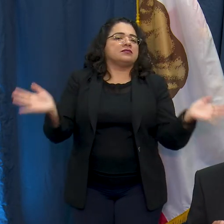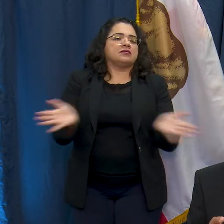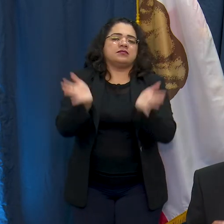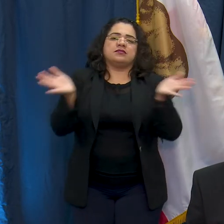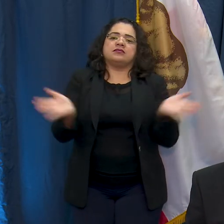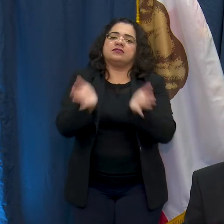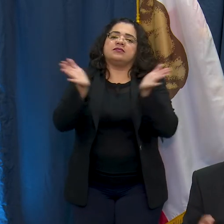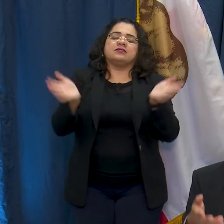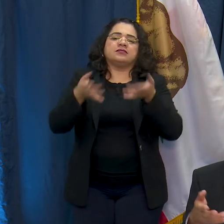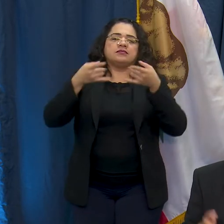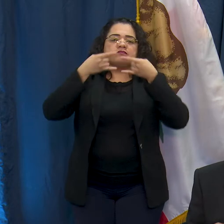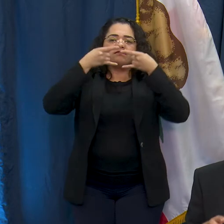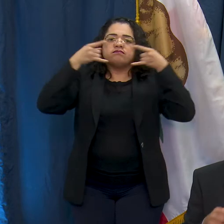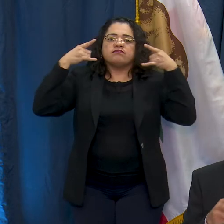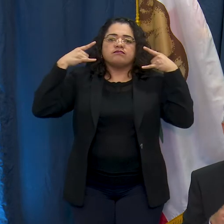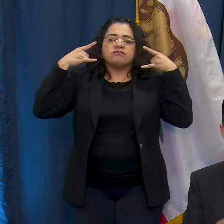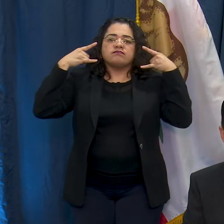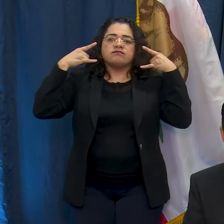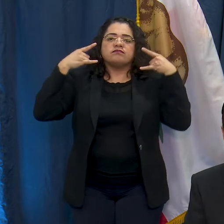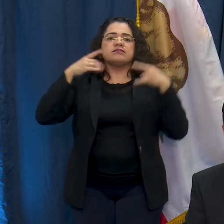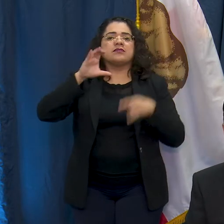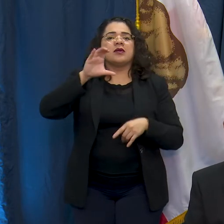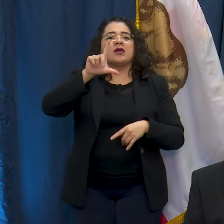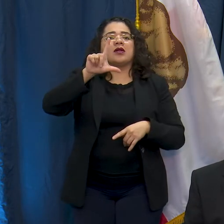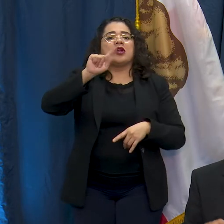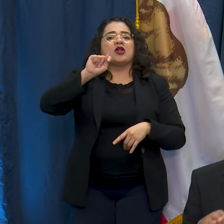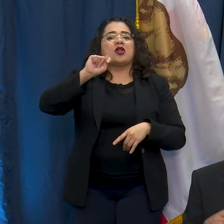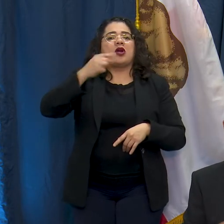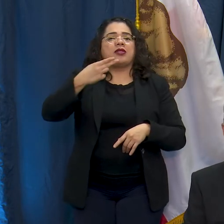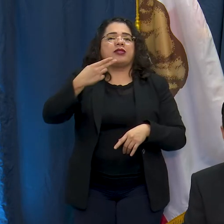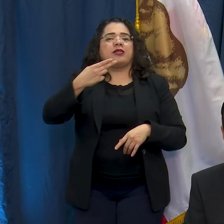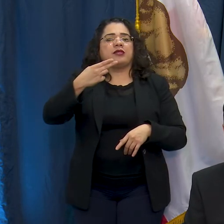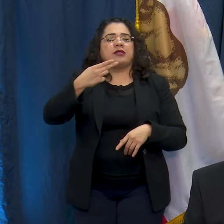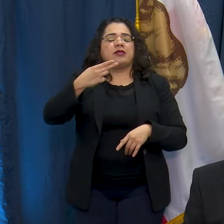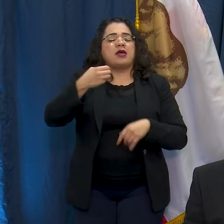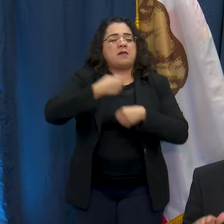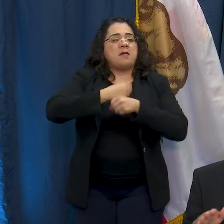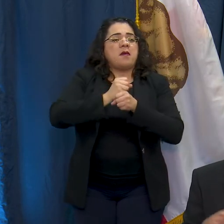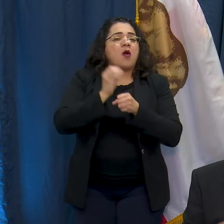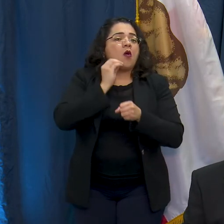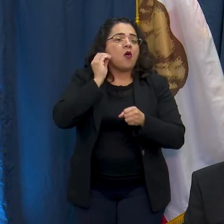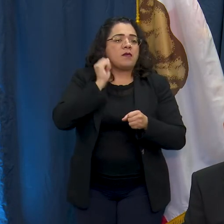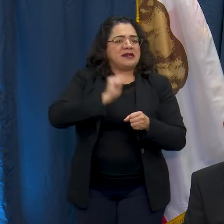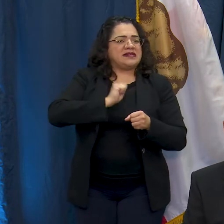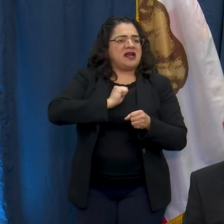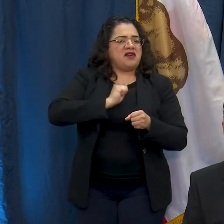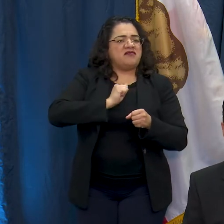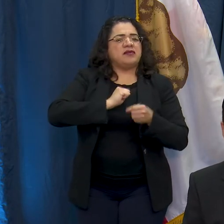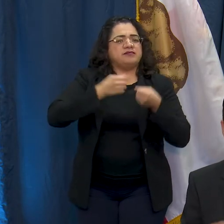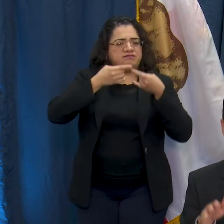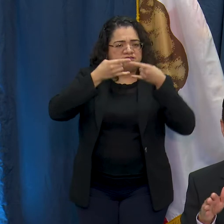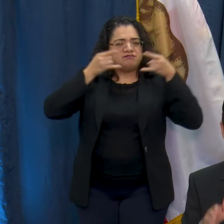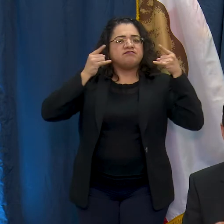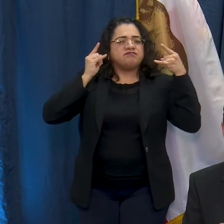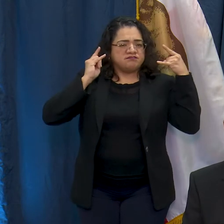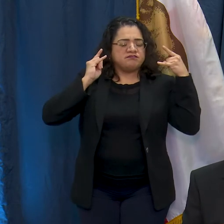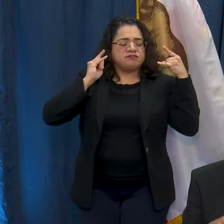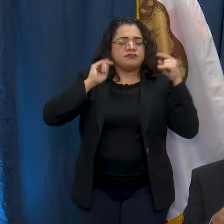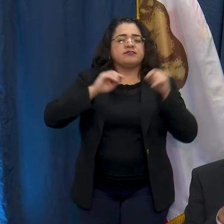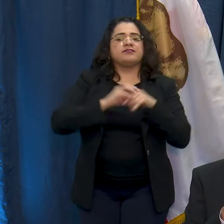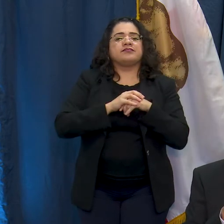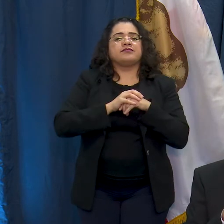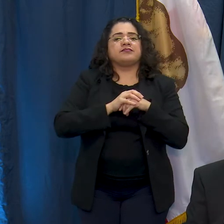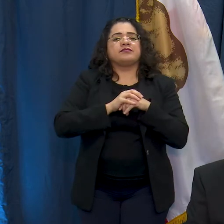covering that is made out of cloth that you can make at home that are homemade but again